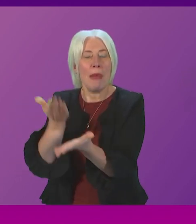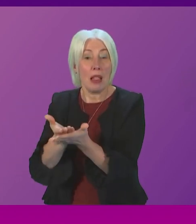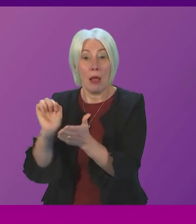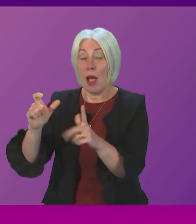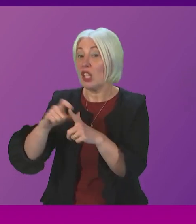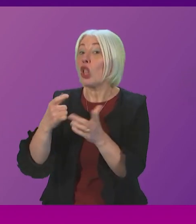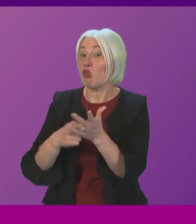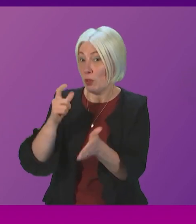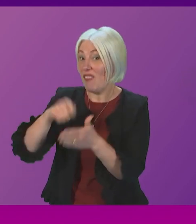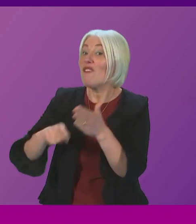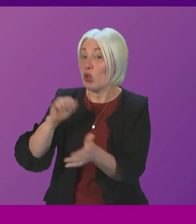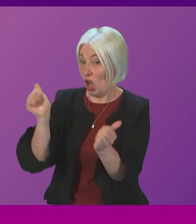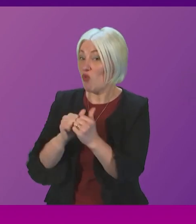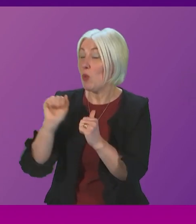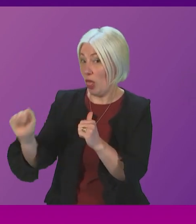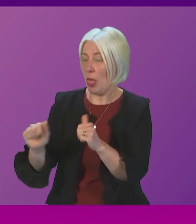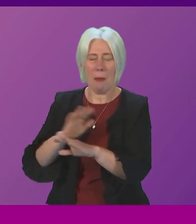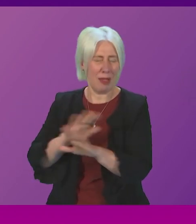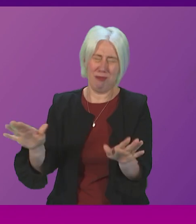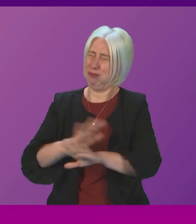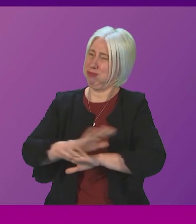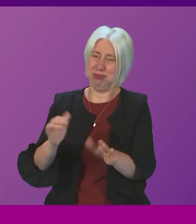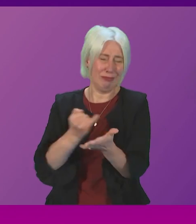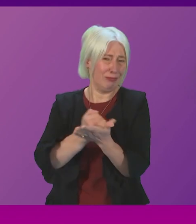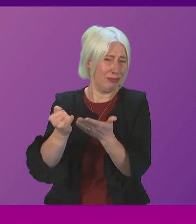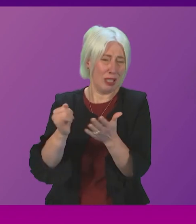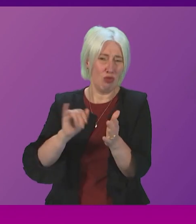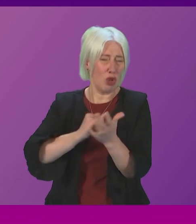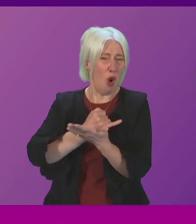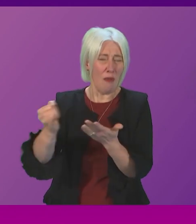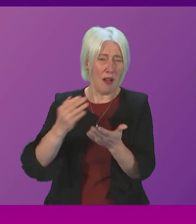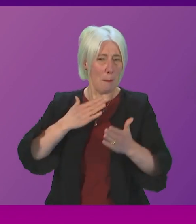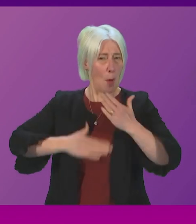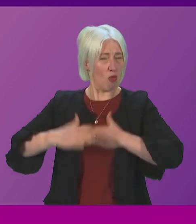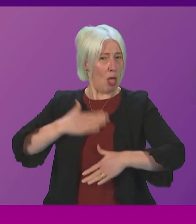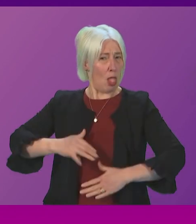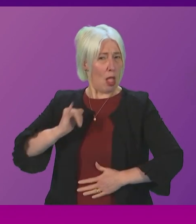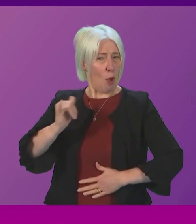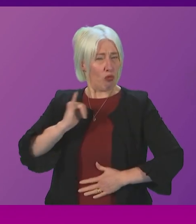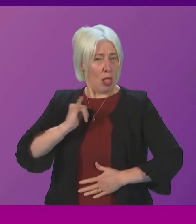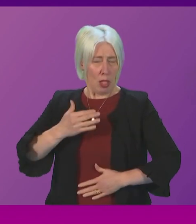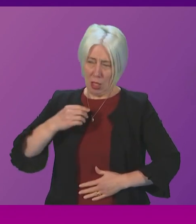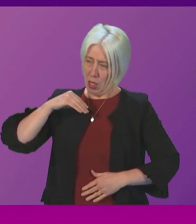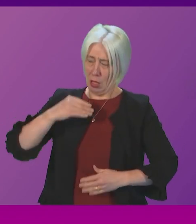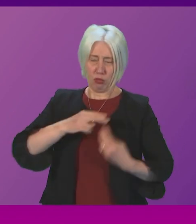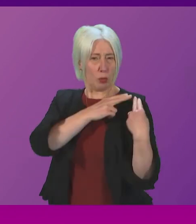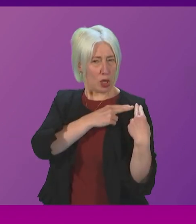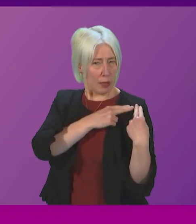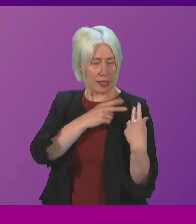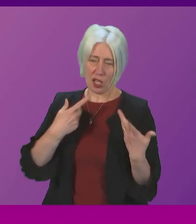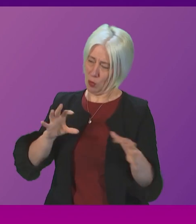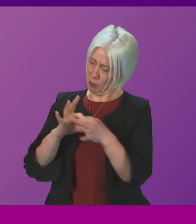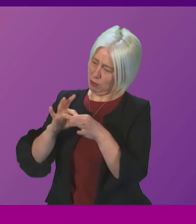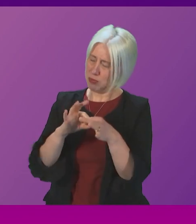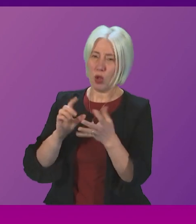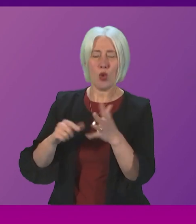of international responsibility it's a complete abdication of our moral responsibility we'll be engaging with the UK Government urging